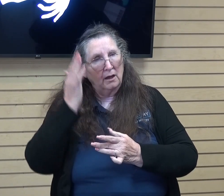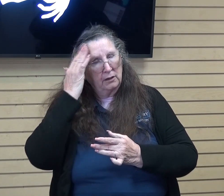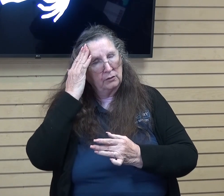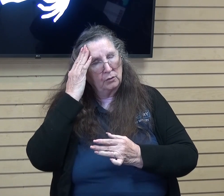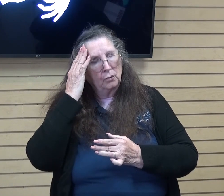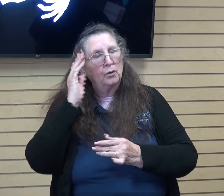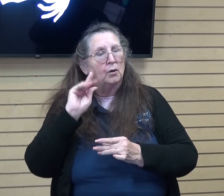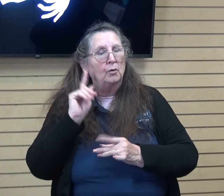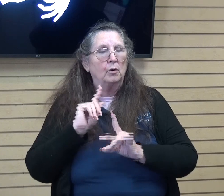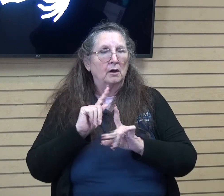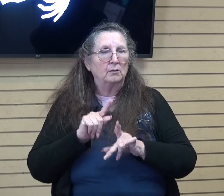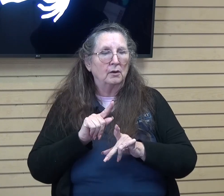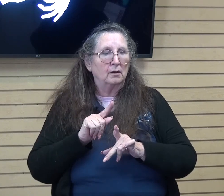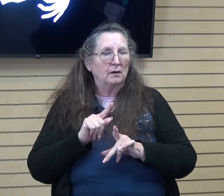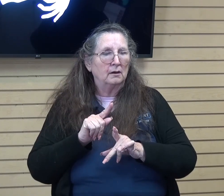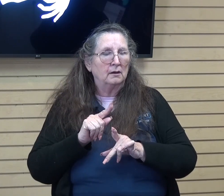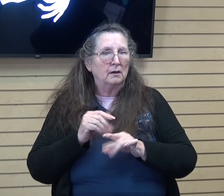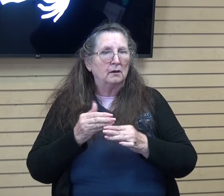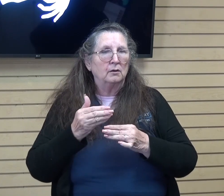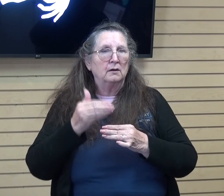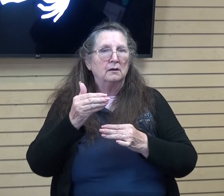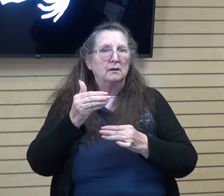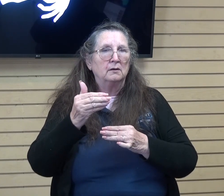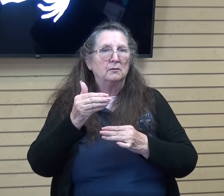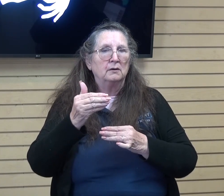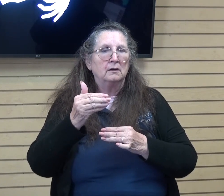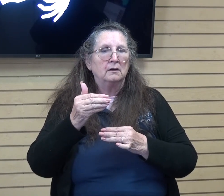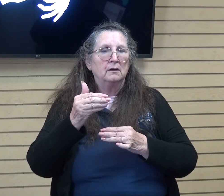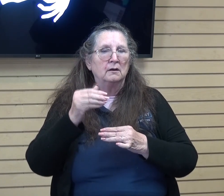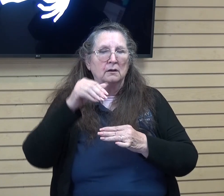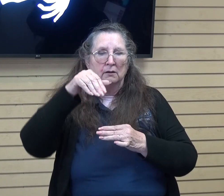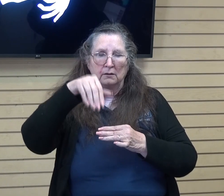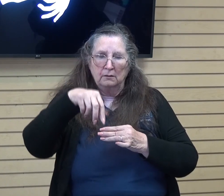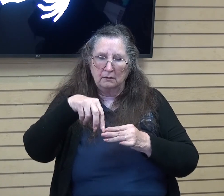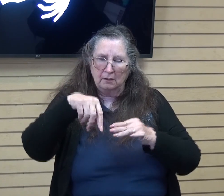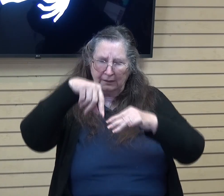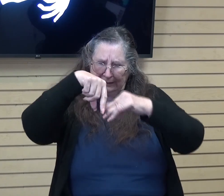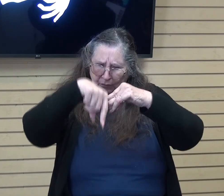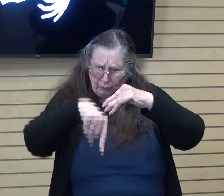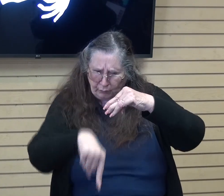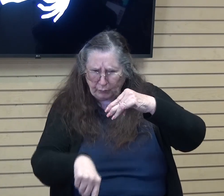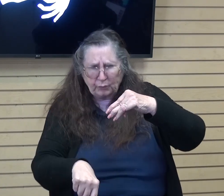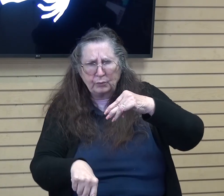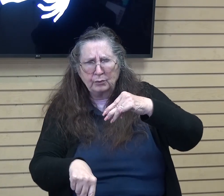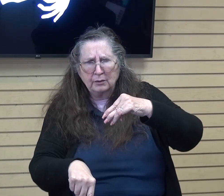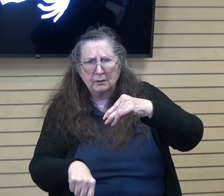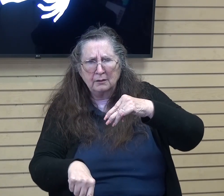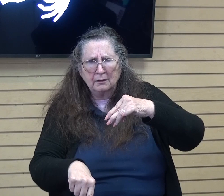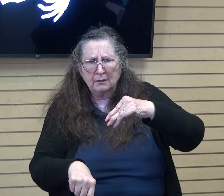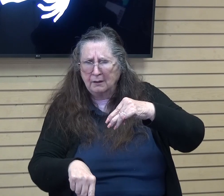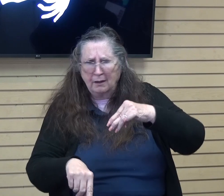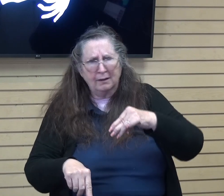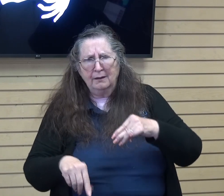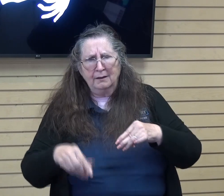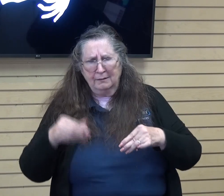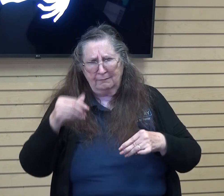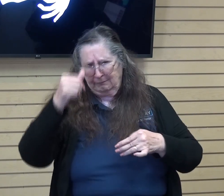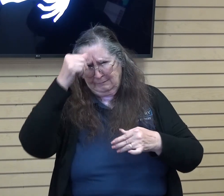and we went a little further and kind of started going down this really steep ravine area and i'm thinking okay